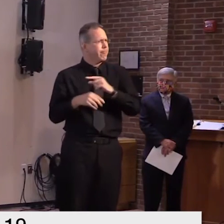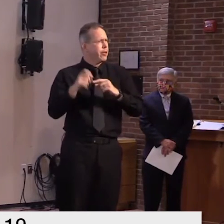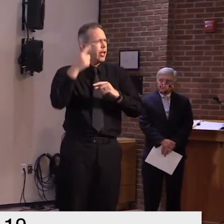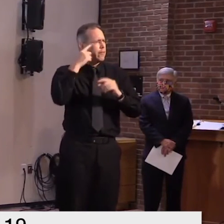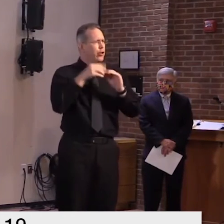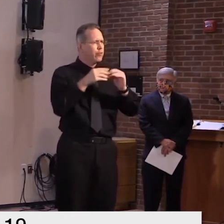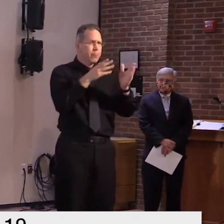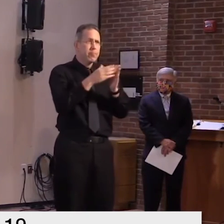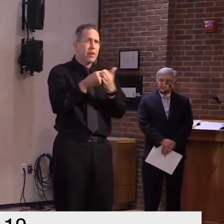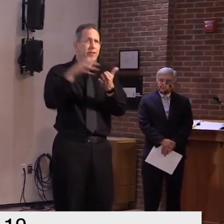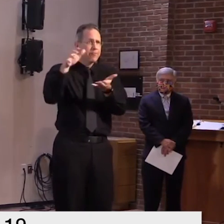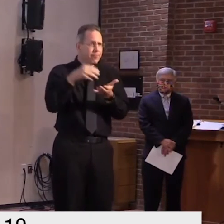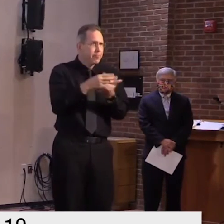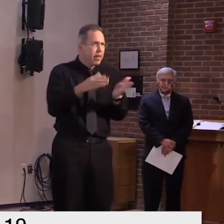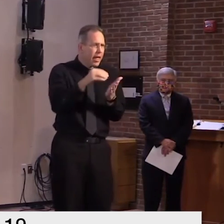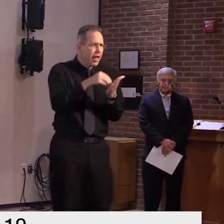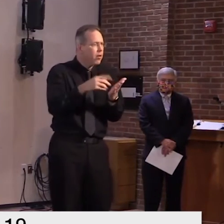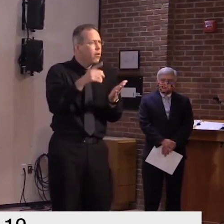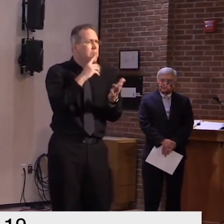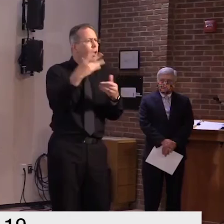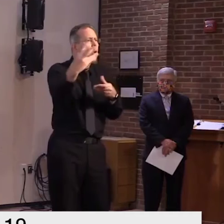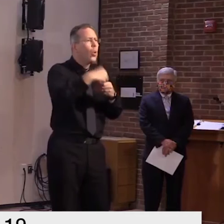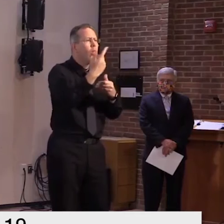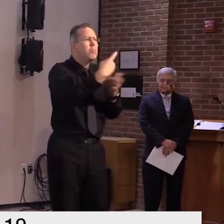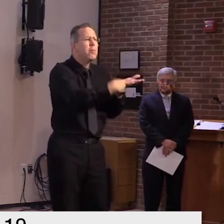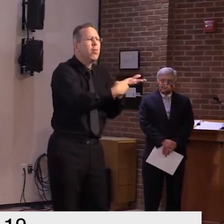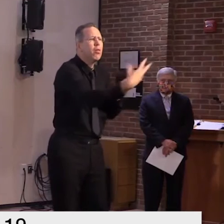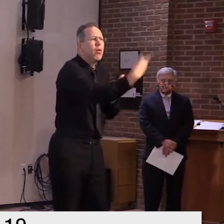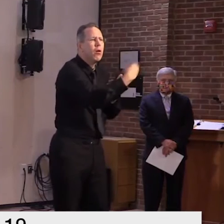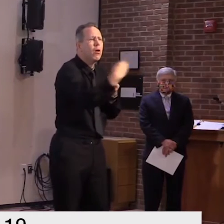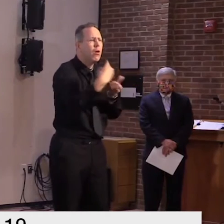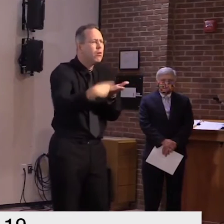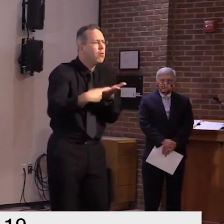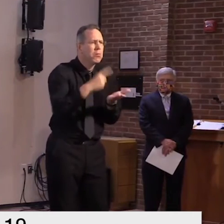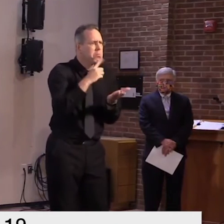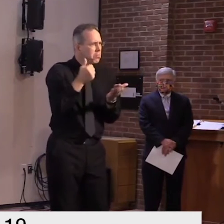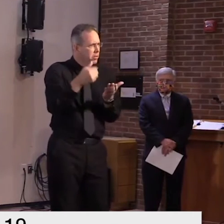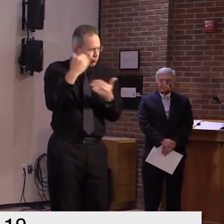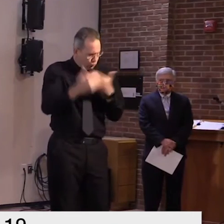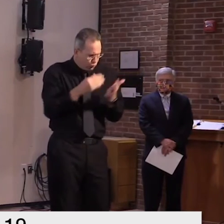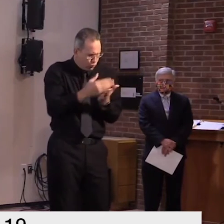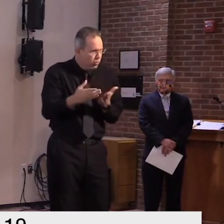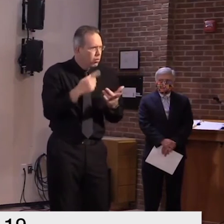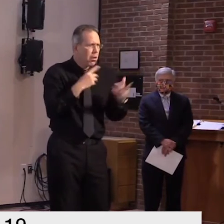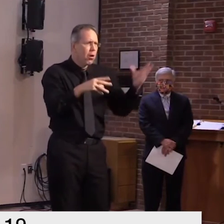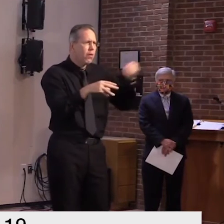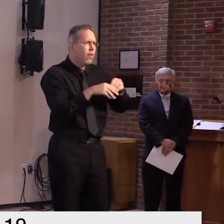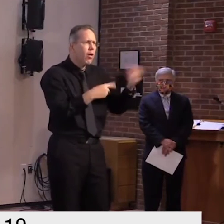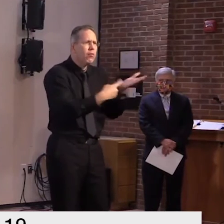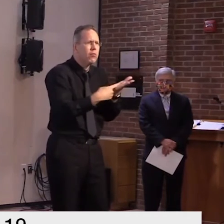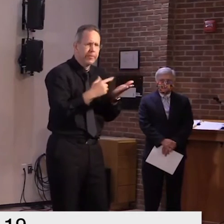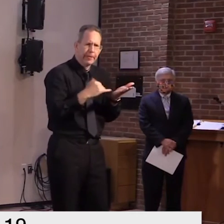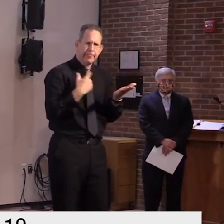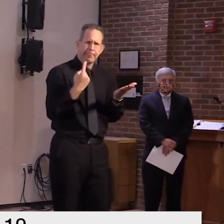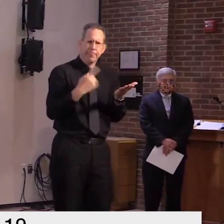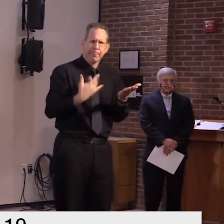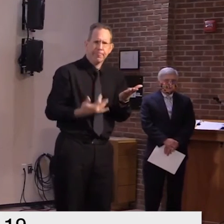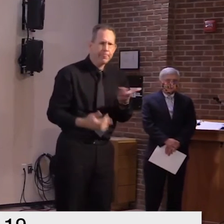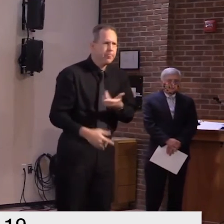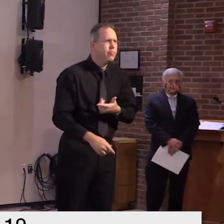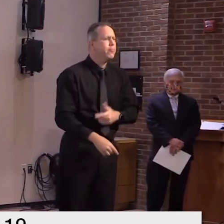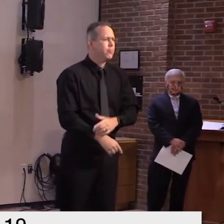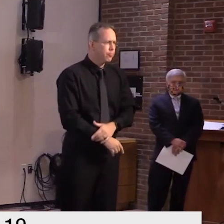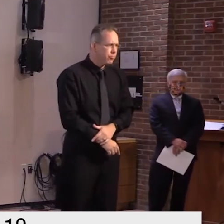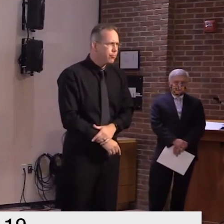on this as well so many of them were fully aware of this but again let's just focus on getting it done uh